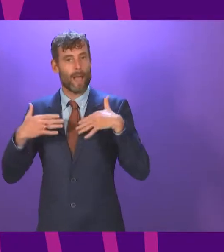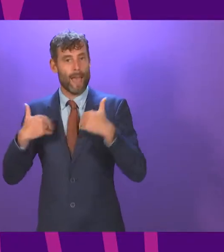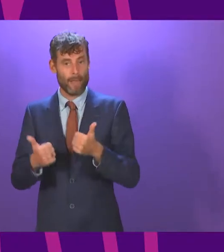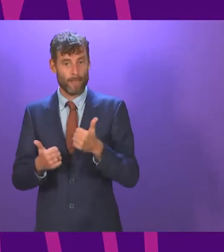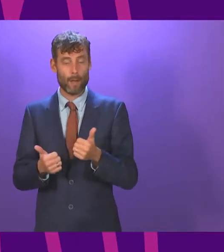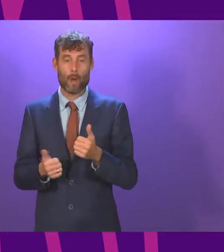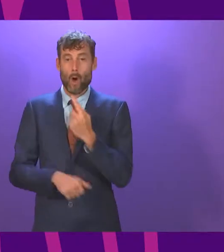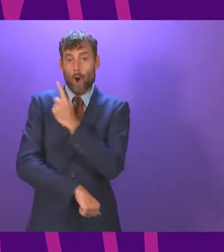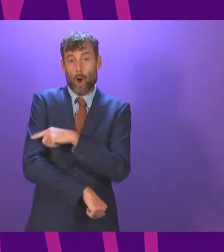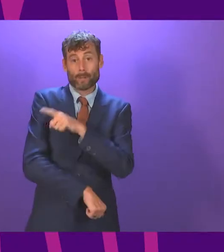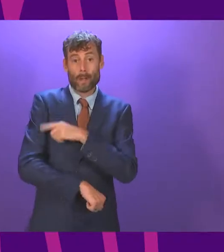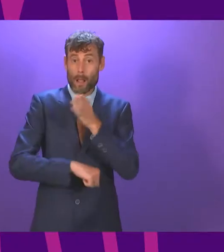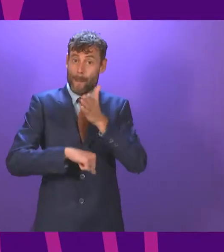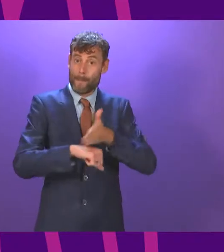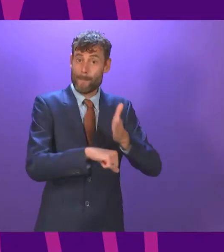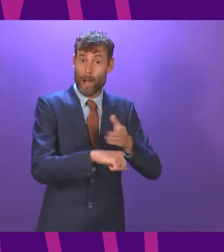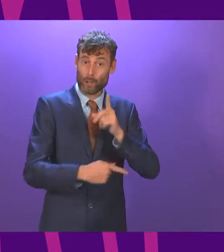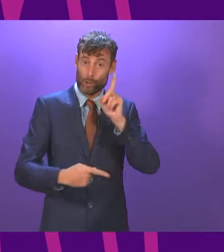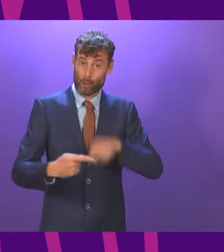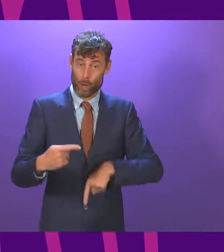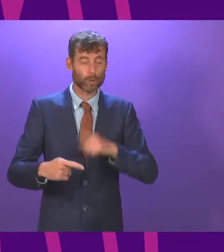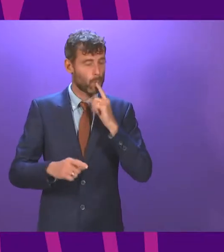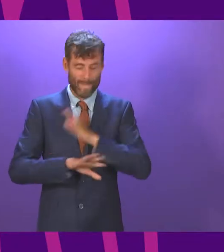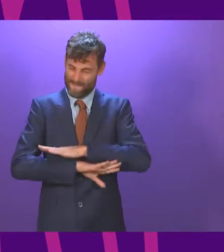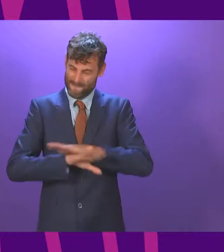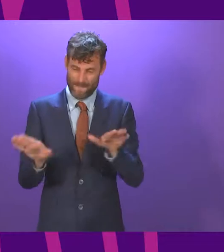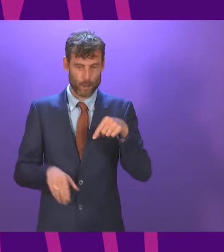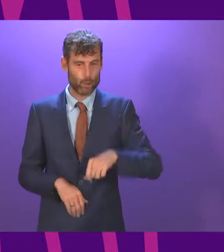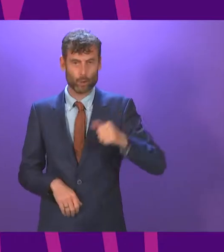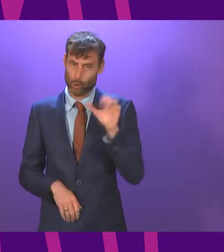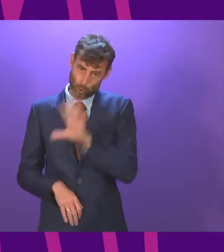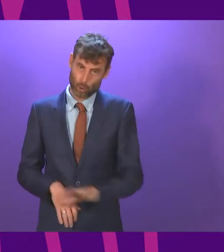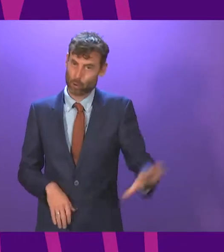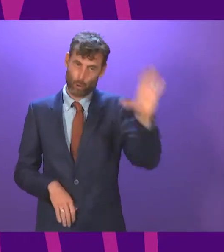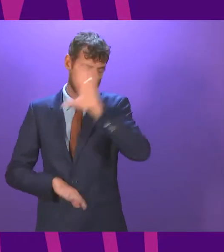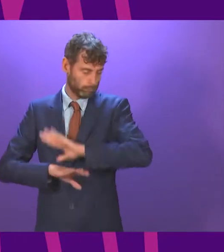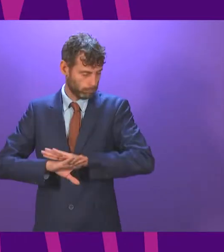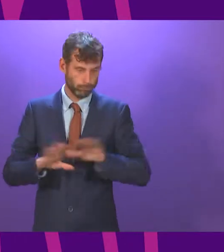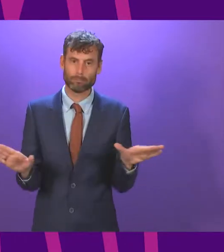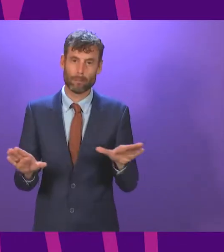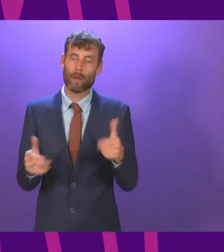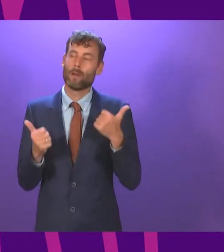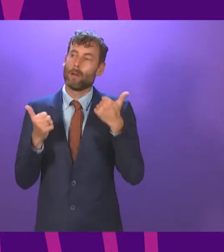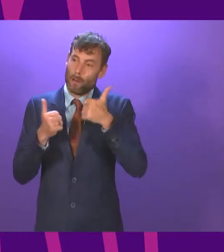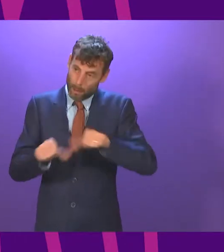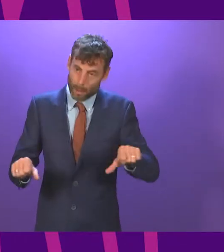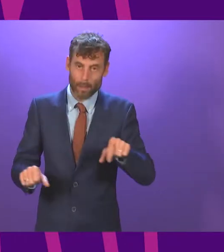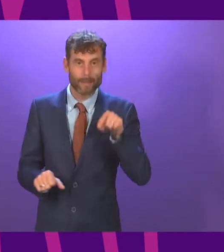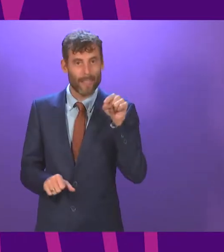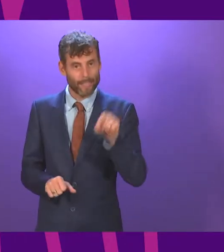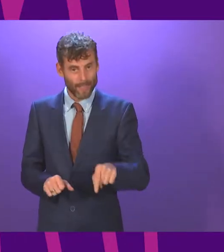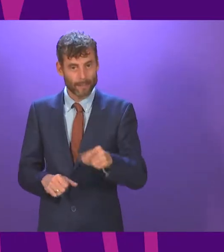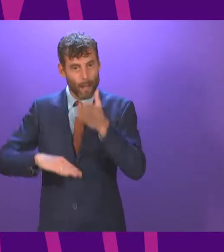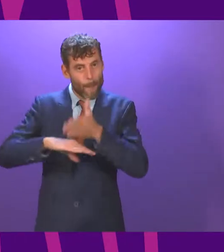parking charges are finally set to end in Scotland on a permanent basis. At long last, these remaining sites